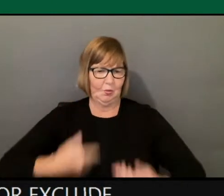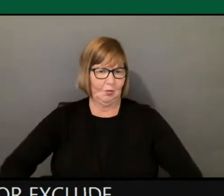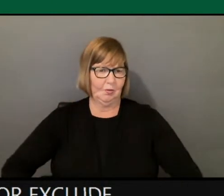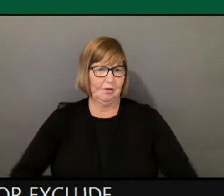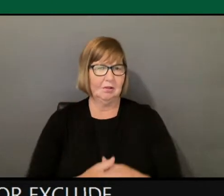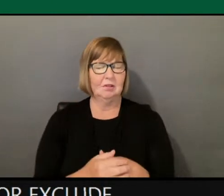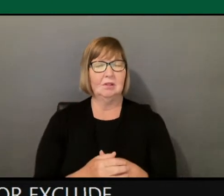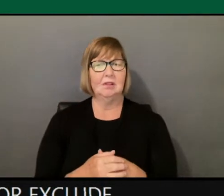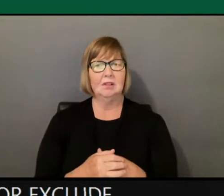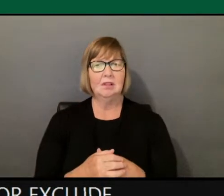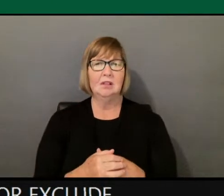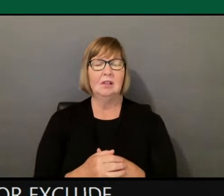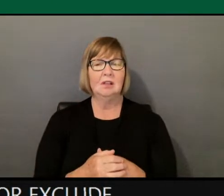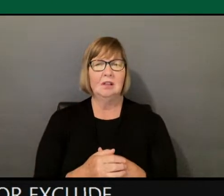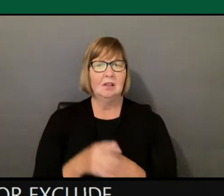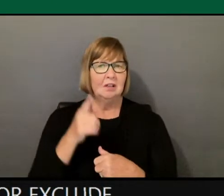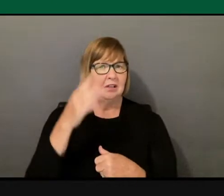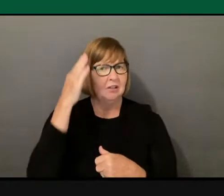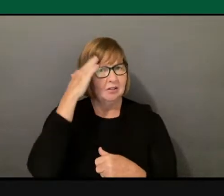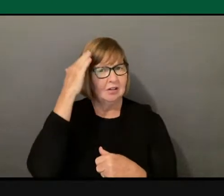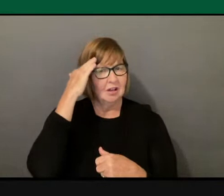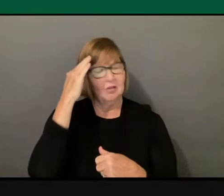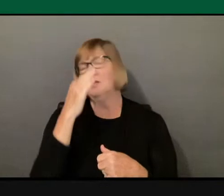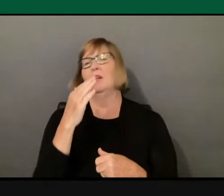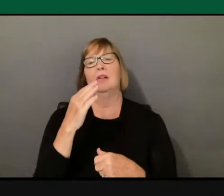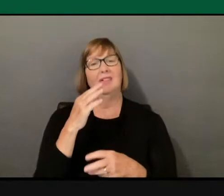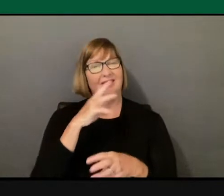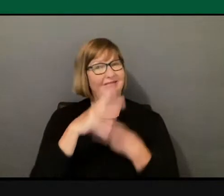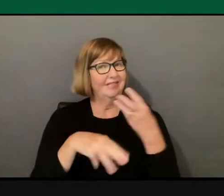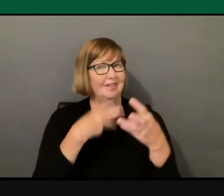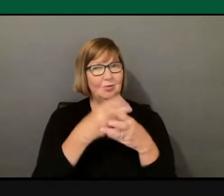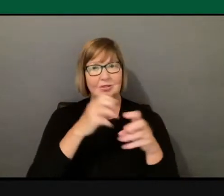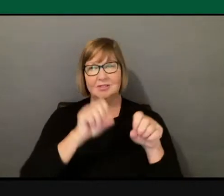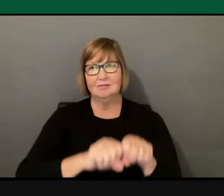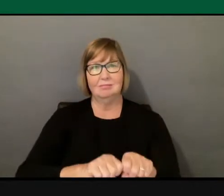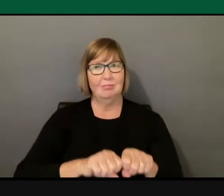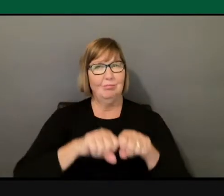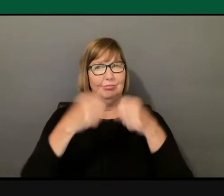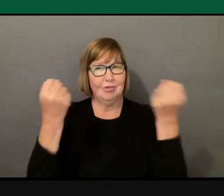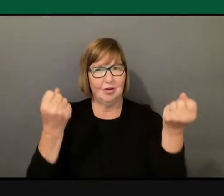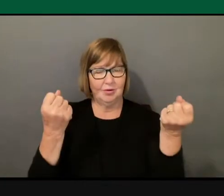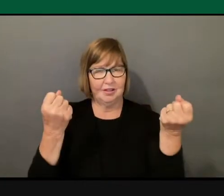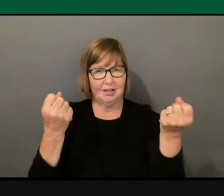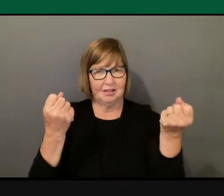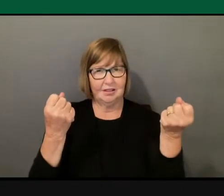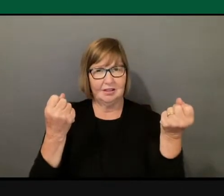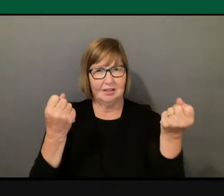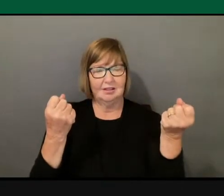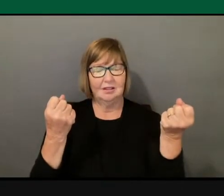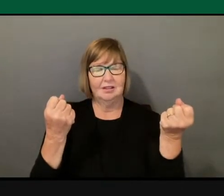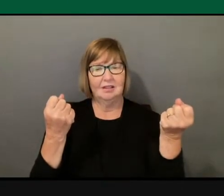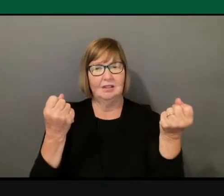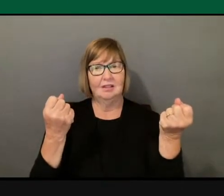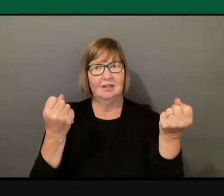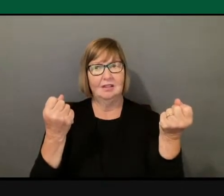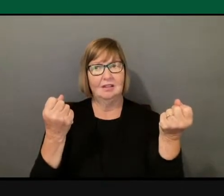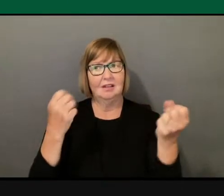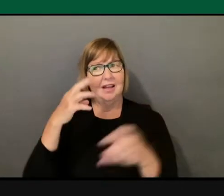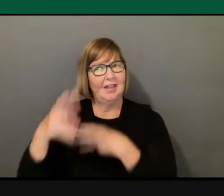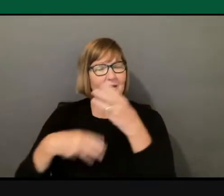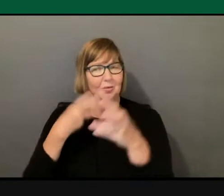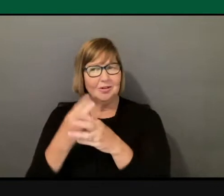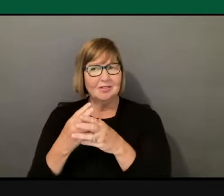You know, the world is both broken. And the world is fabulous